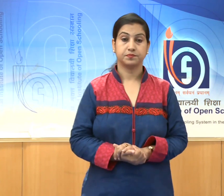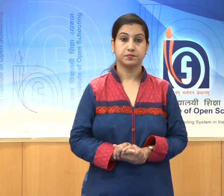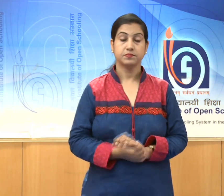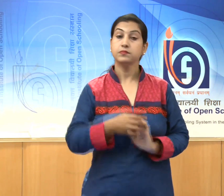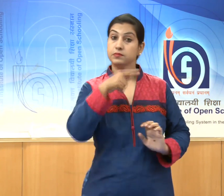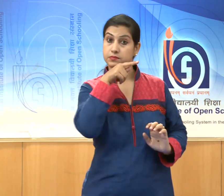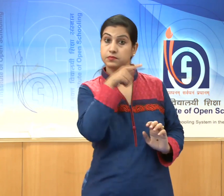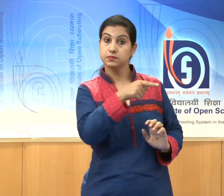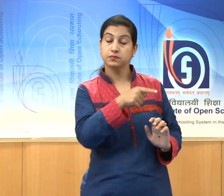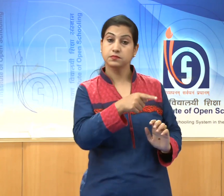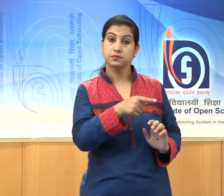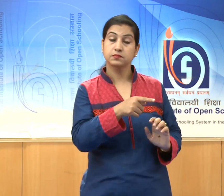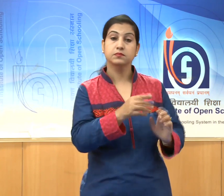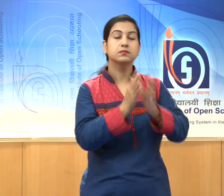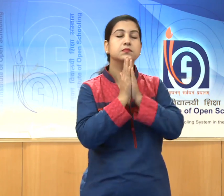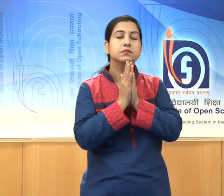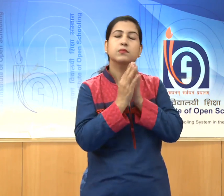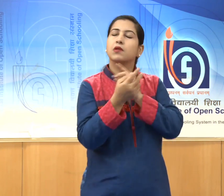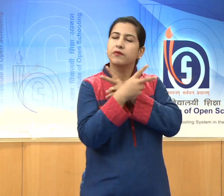religious in nature.